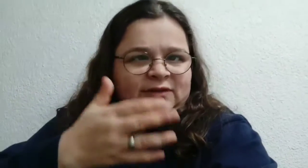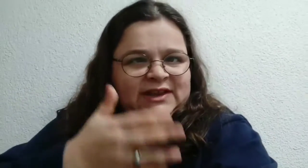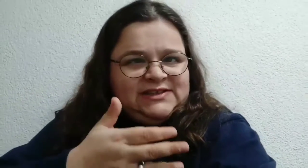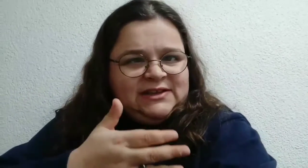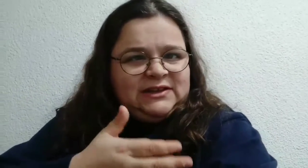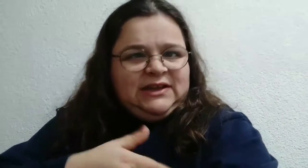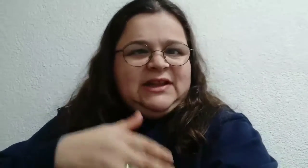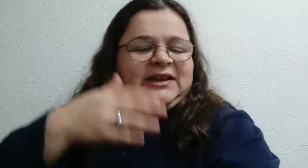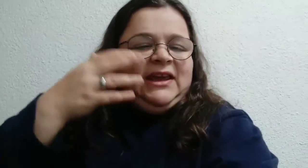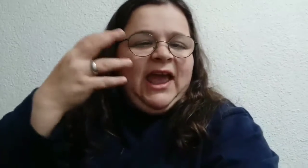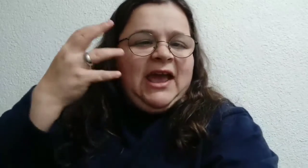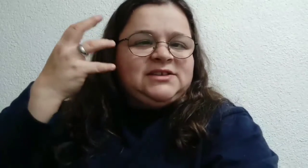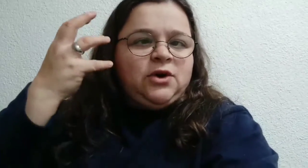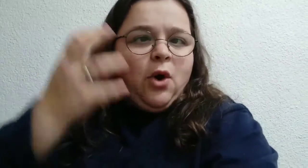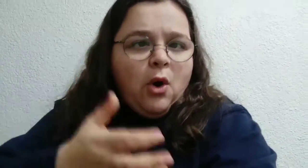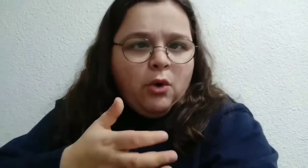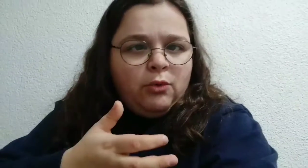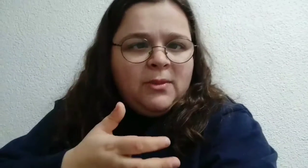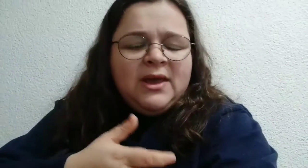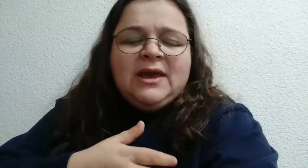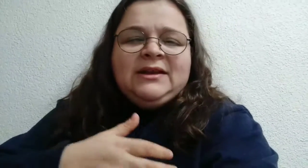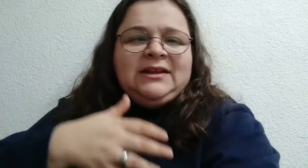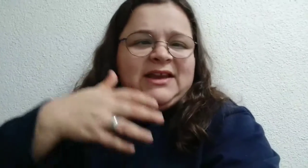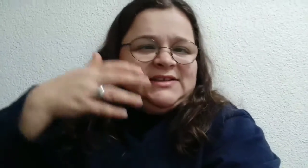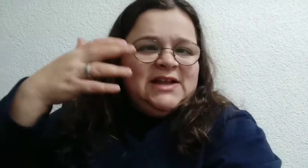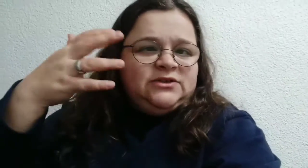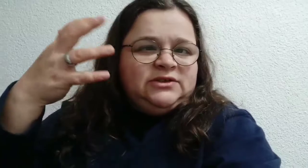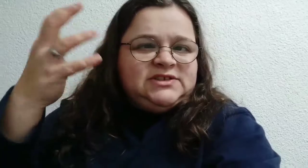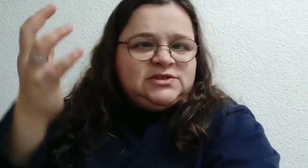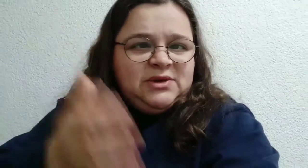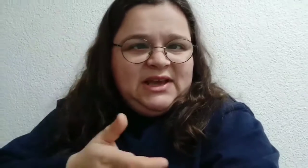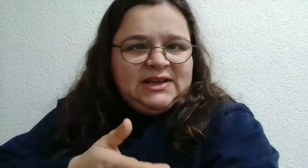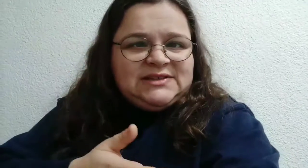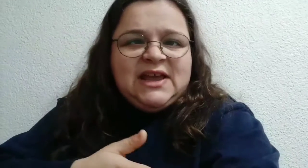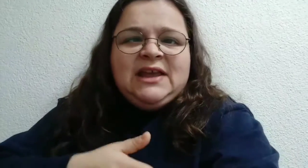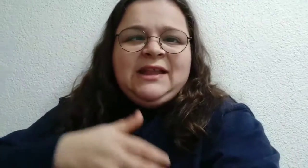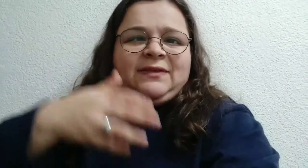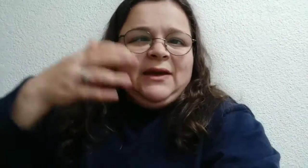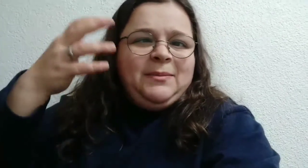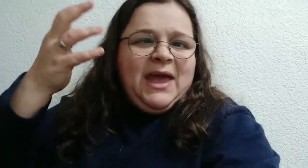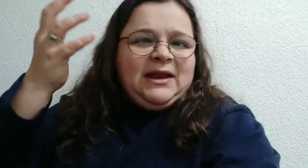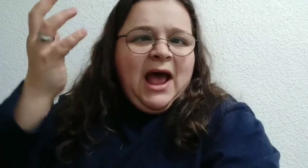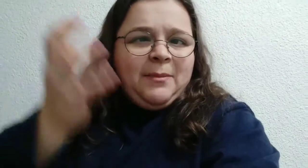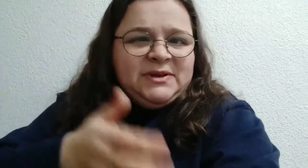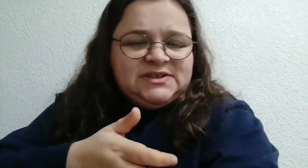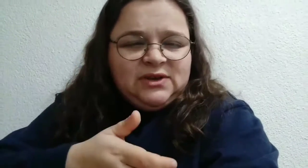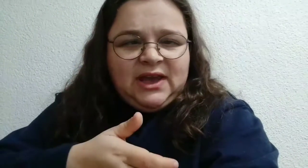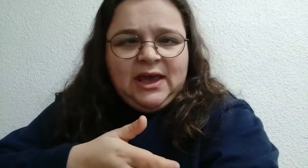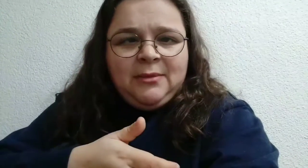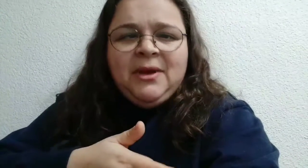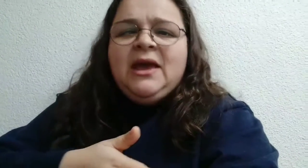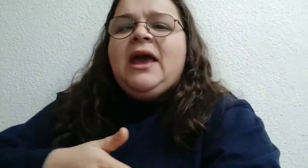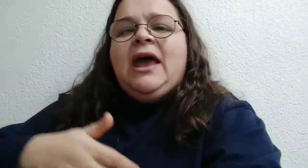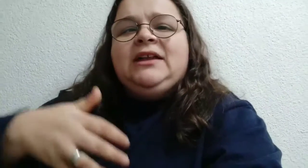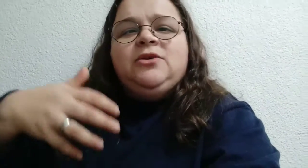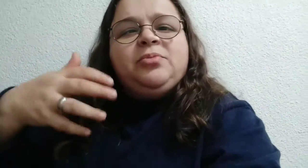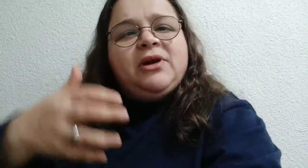live decently, that he has home, that he is not on the streets, nothing bad happens to him, and you